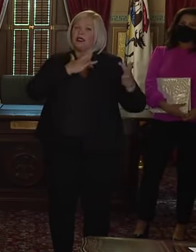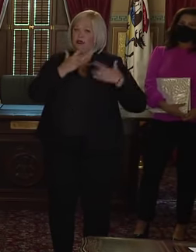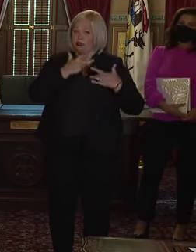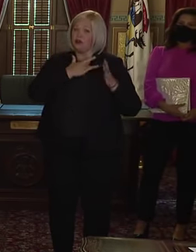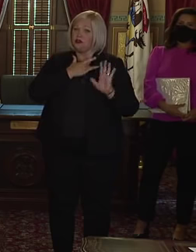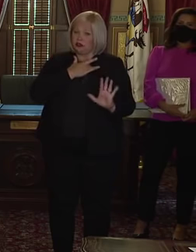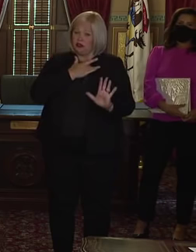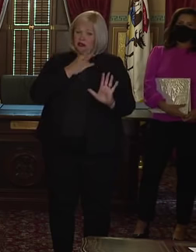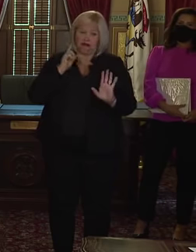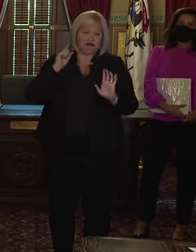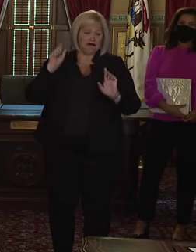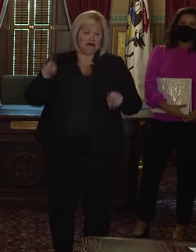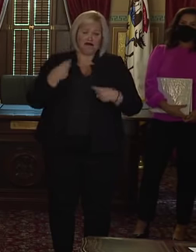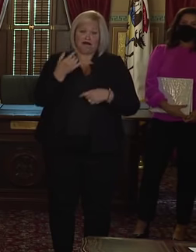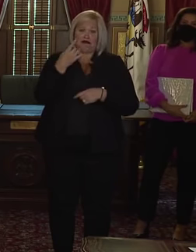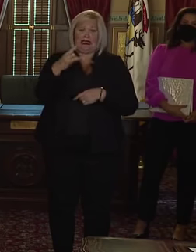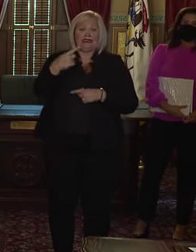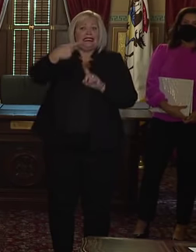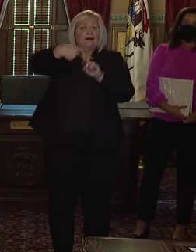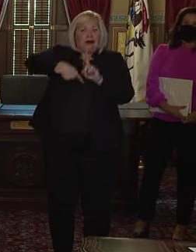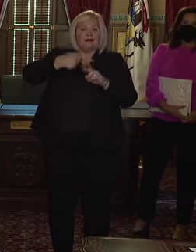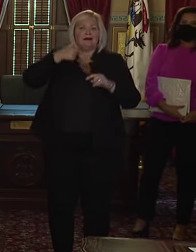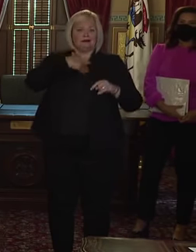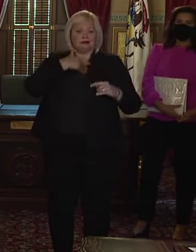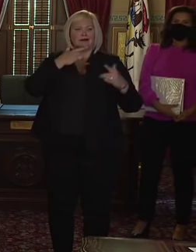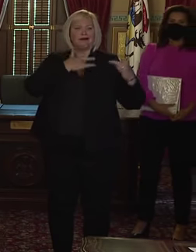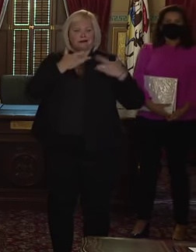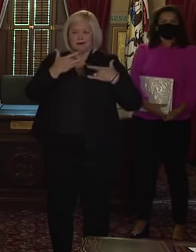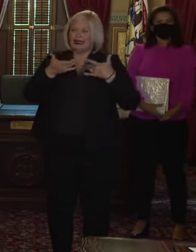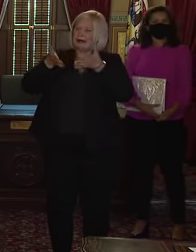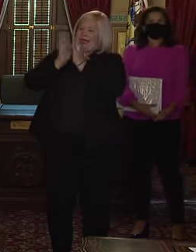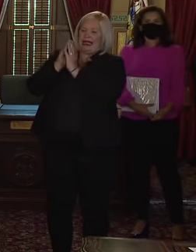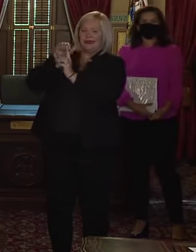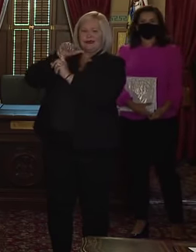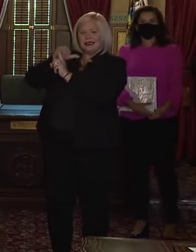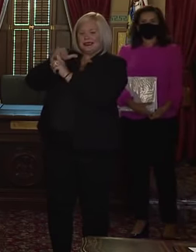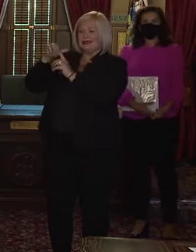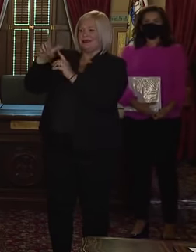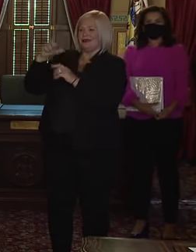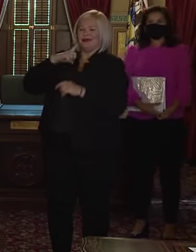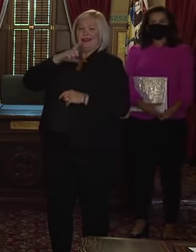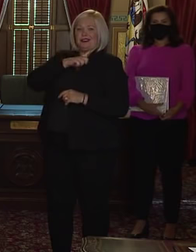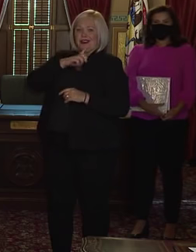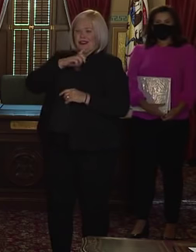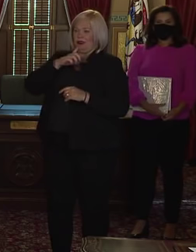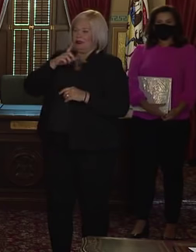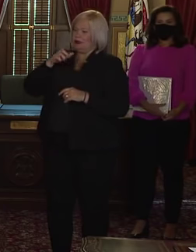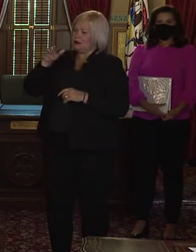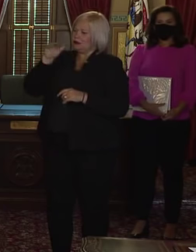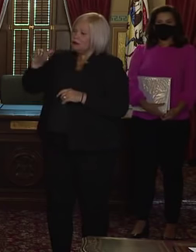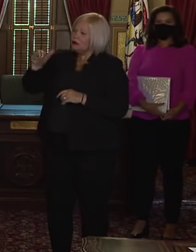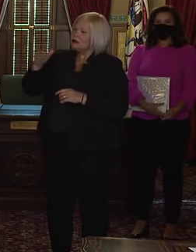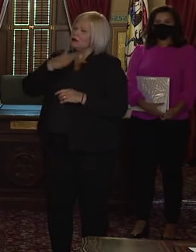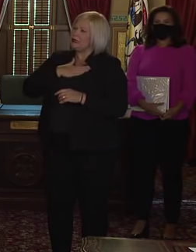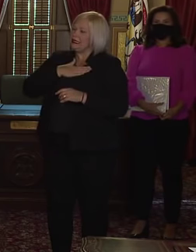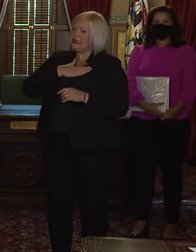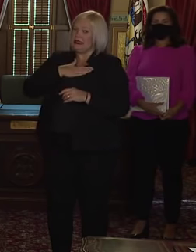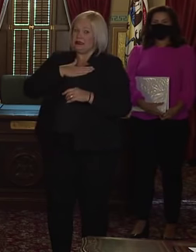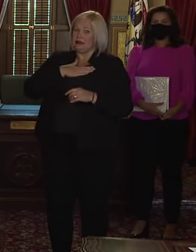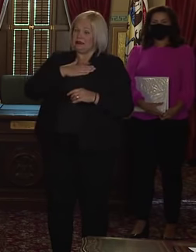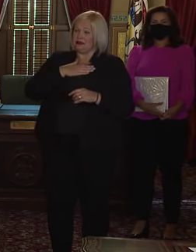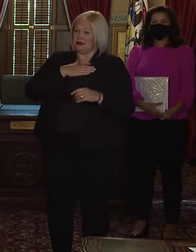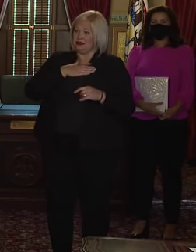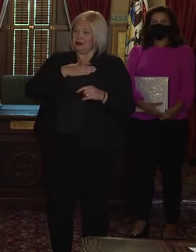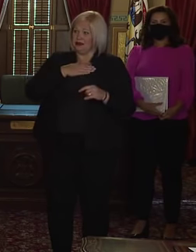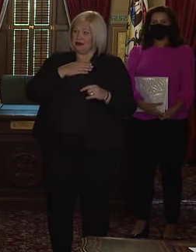and have been for 18 months now asking the legislature to have our laws reflect what states who have had this